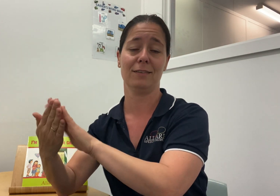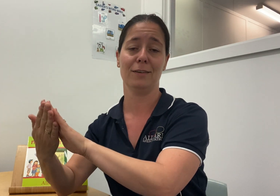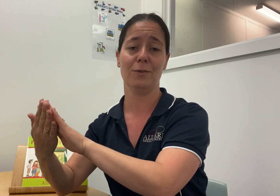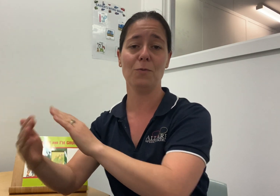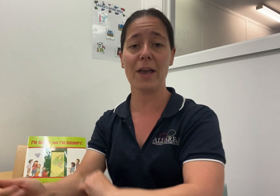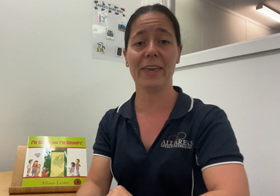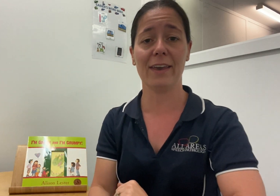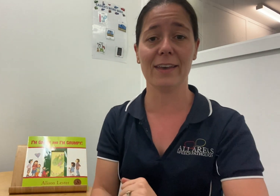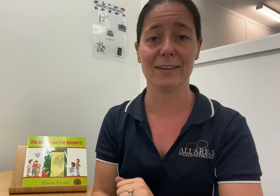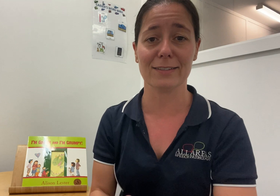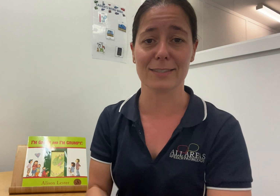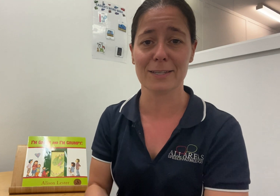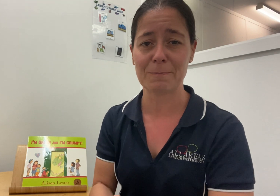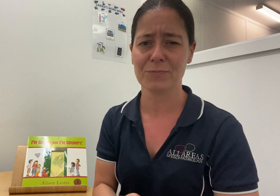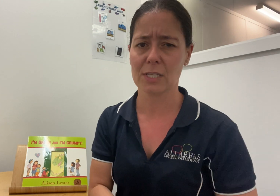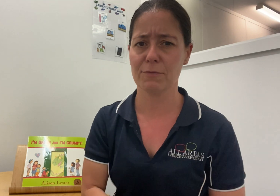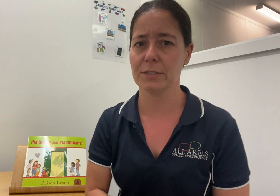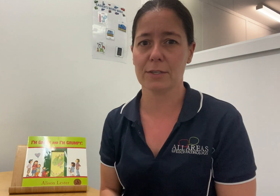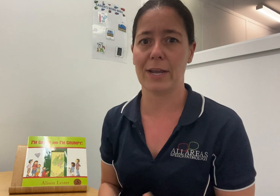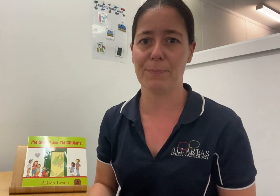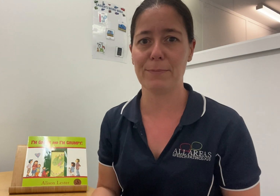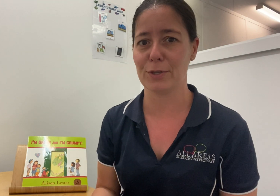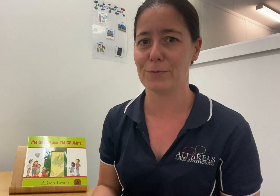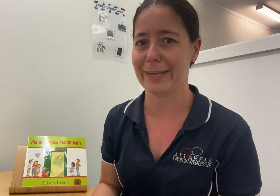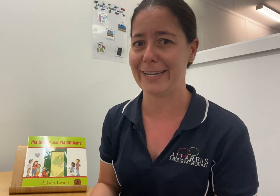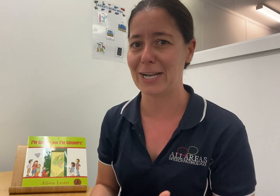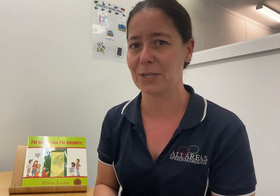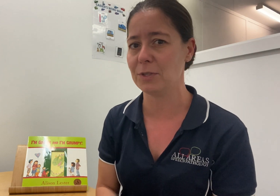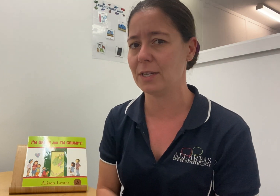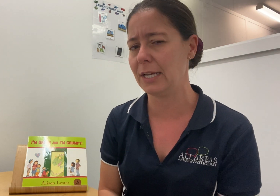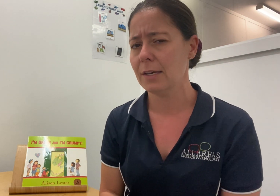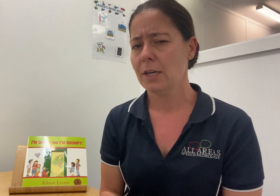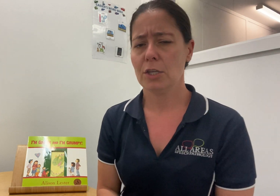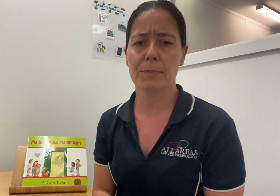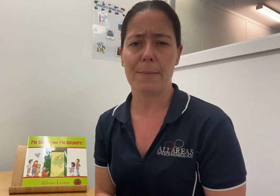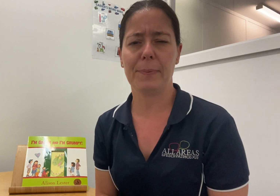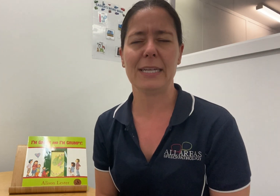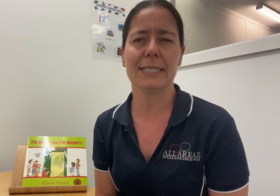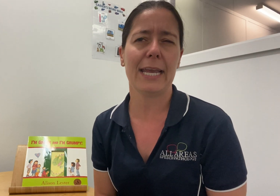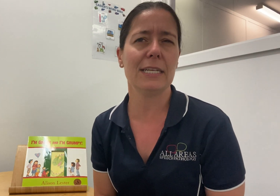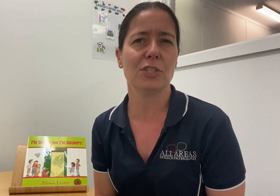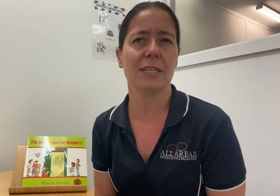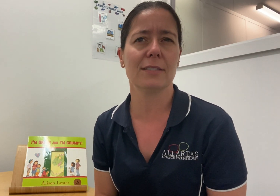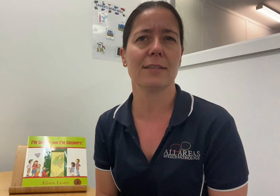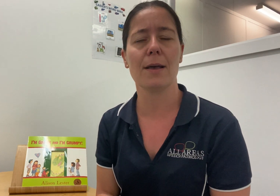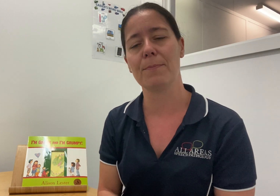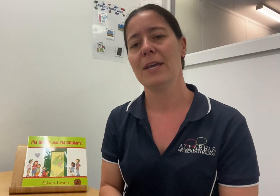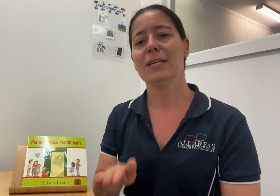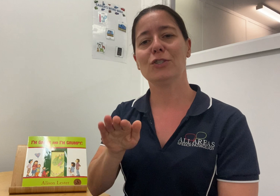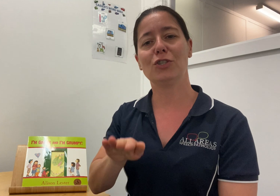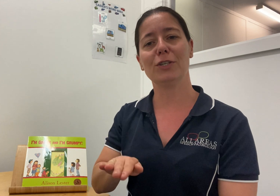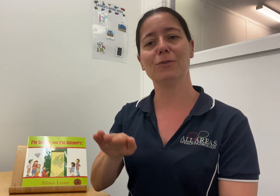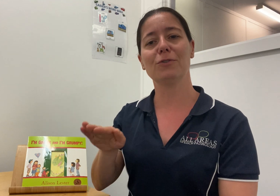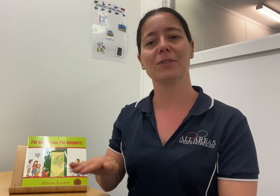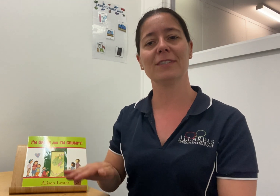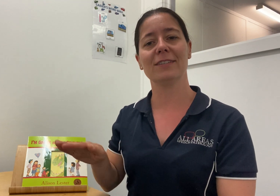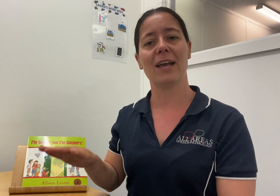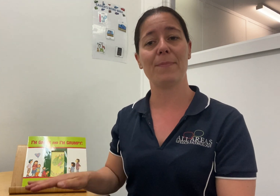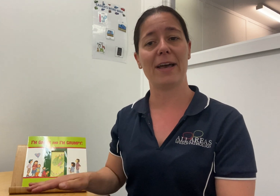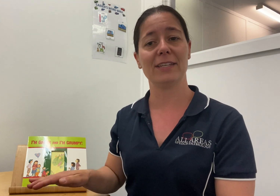Community workers. So there's lots of great people that work in our community. You might be teaching some children about the